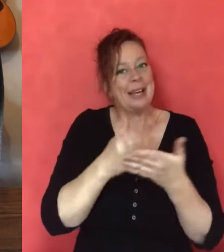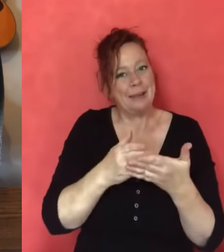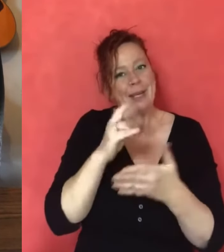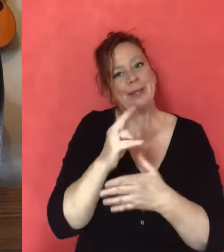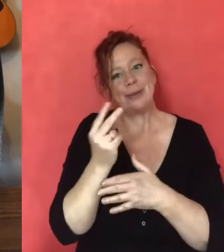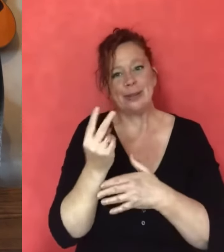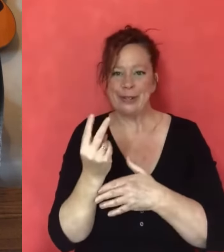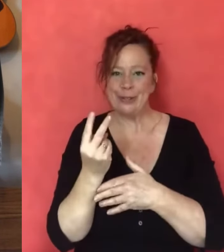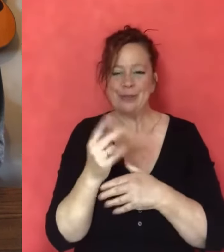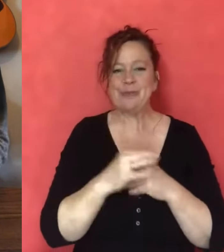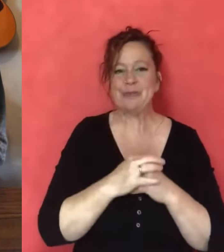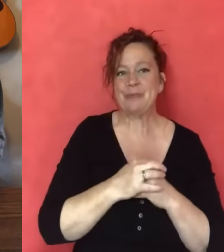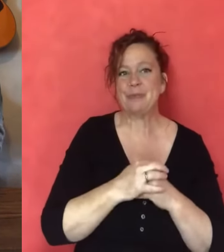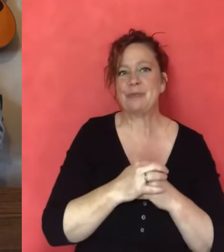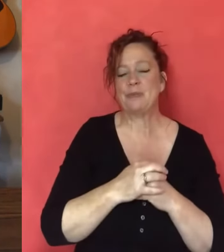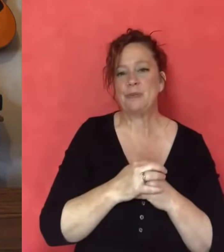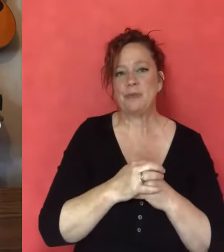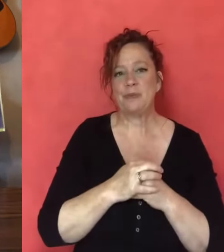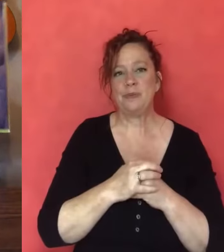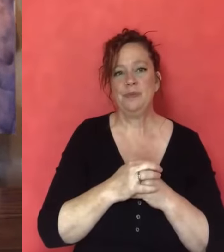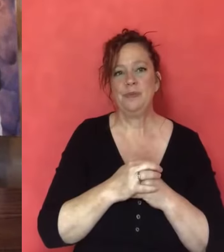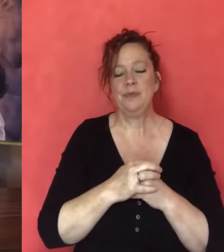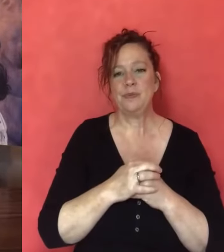But we might like a sliver too.